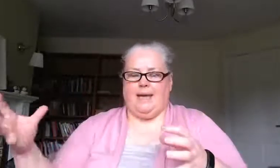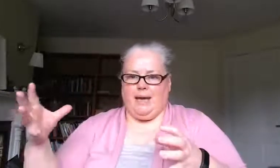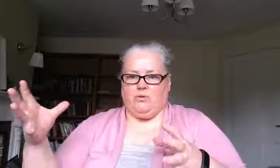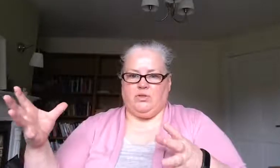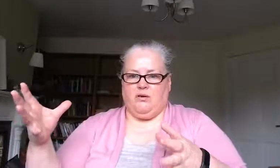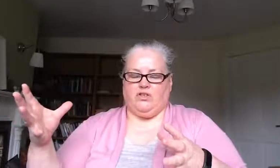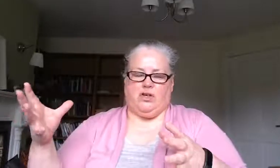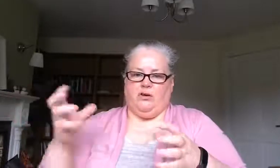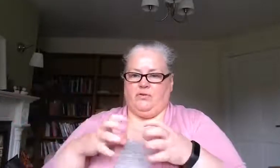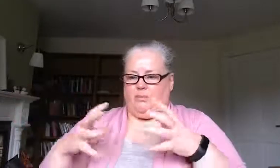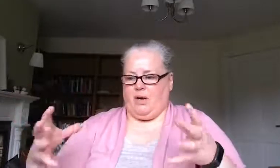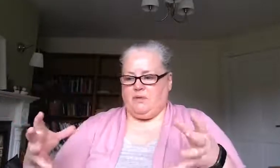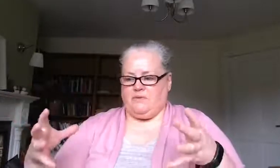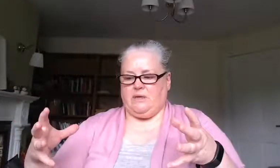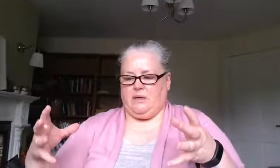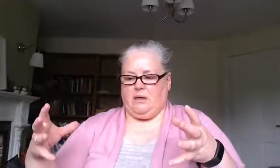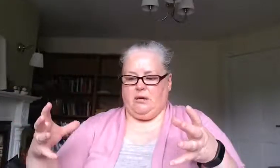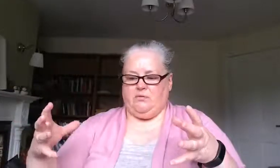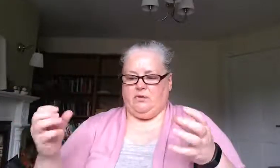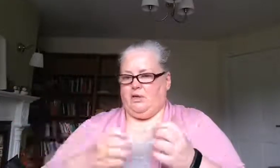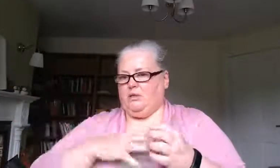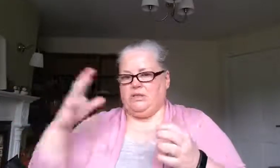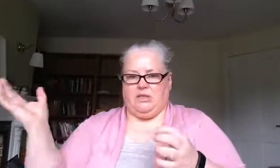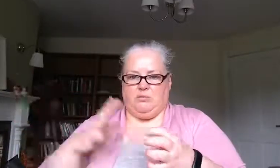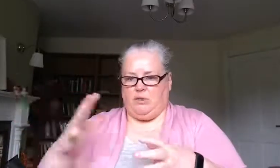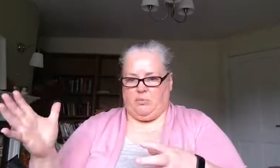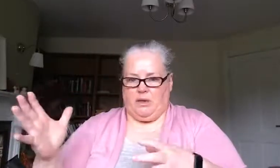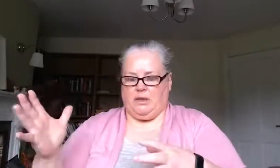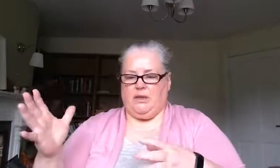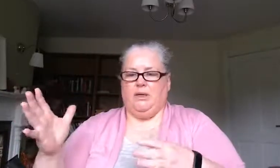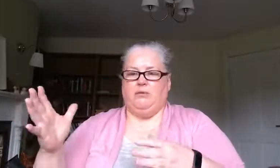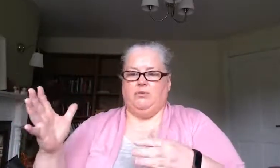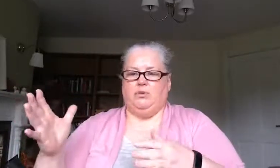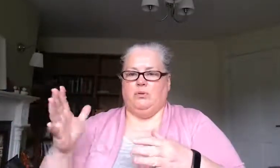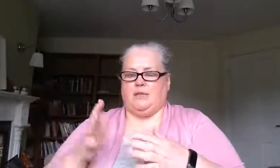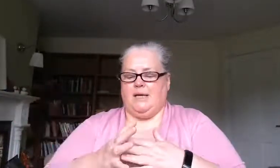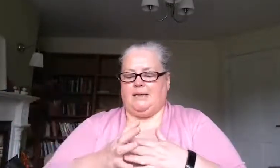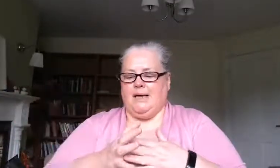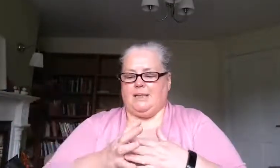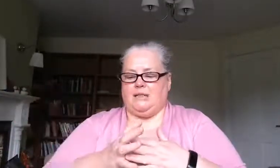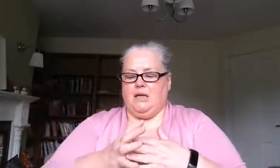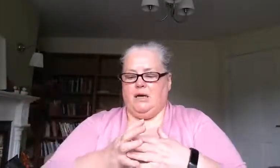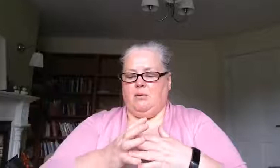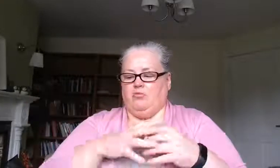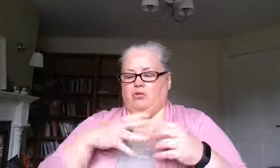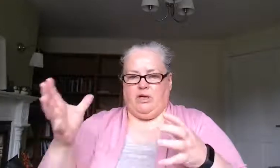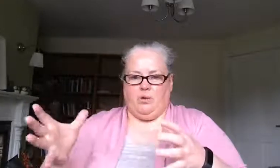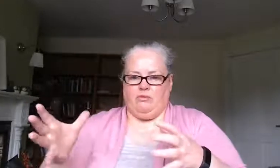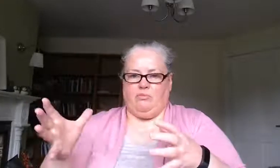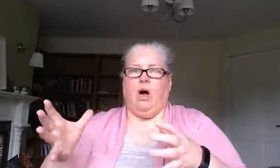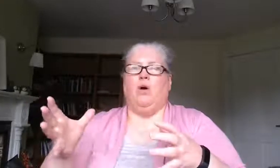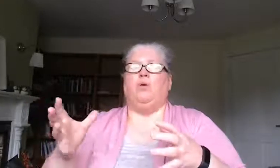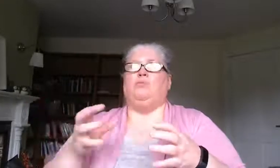out after curfew the parents have said a curfew they'll continually break rules like that and running away from home